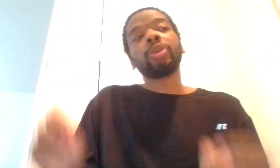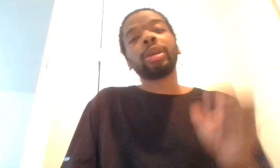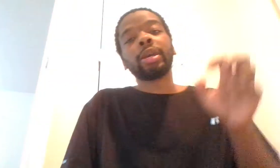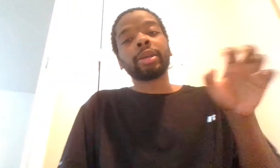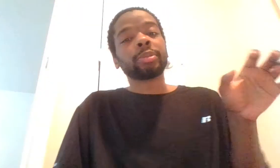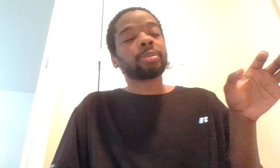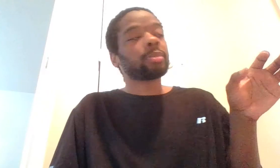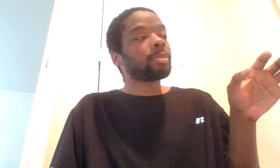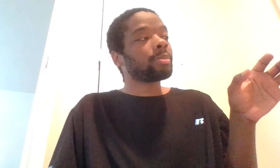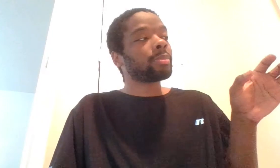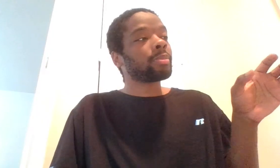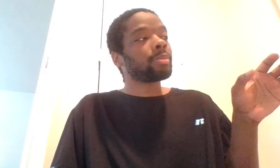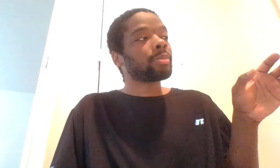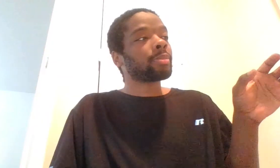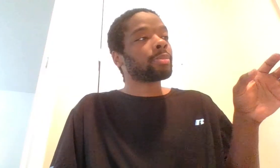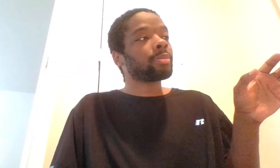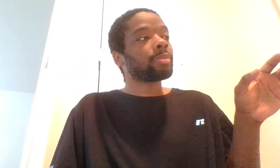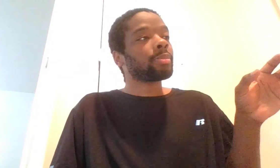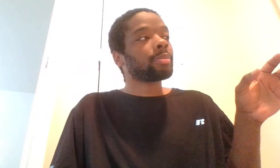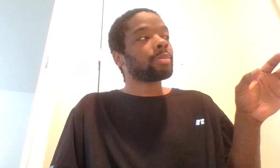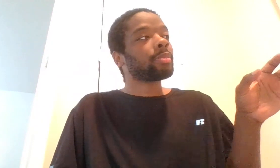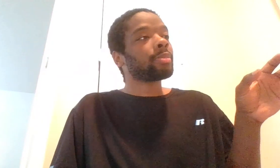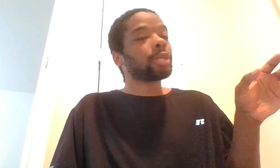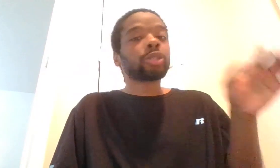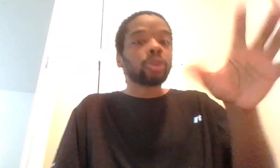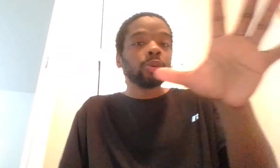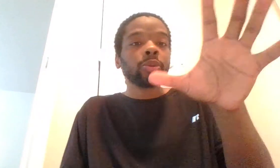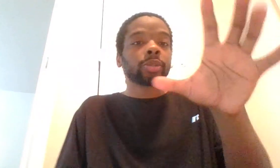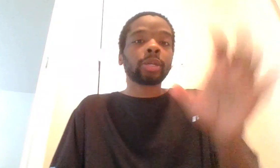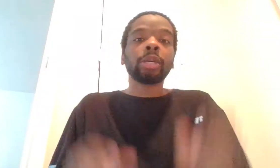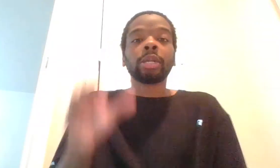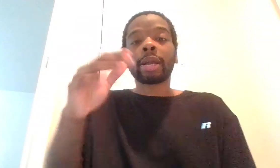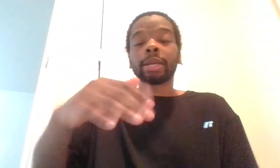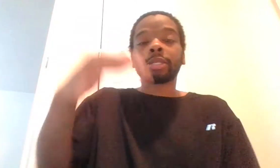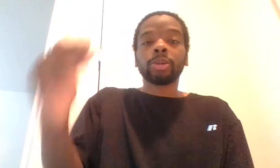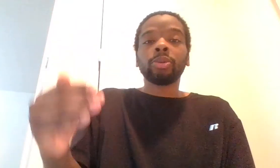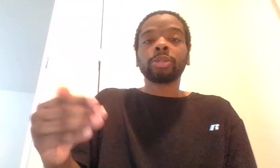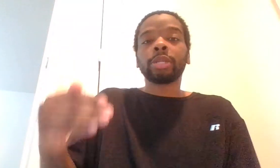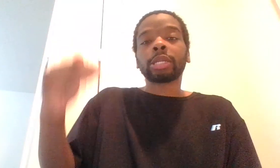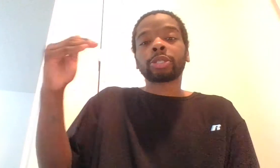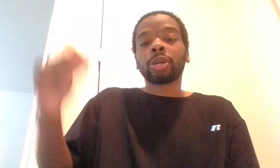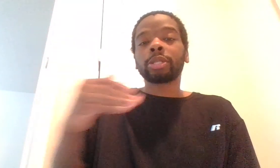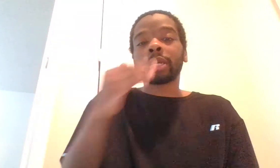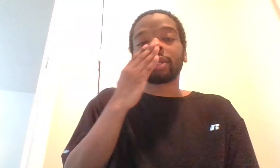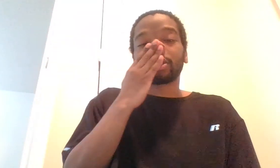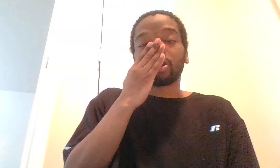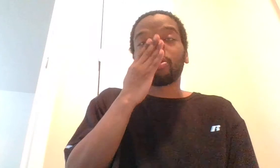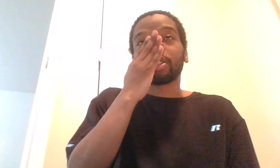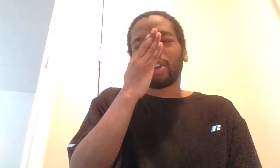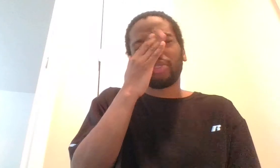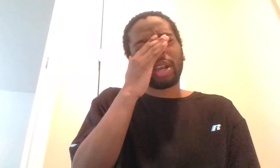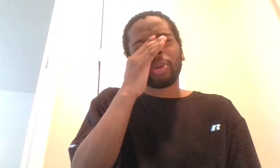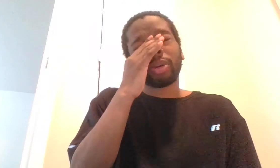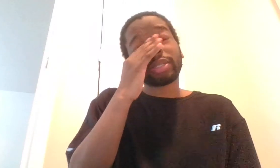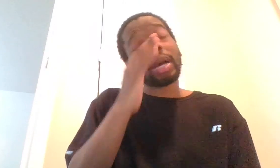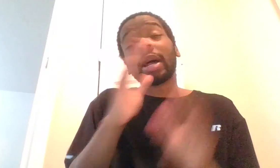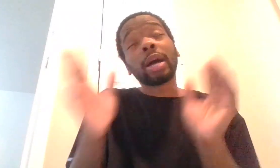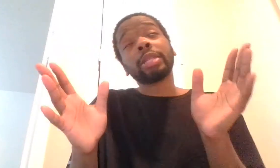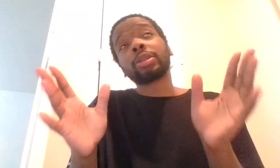freaking schools. Like in schools, there's a certain section of schools. I forgot what it was. I just